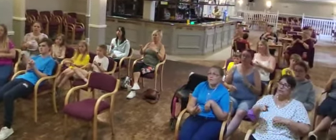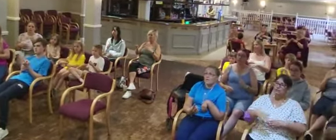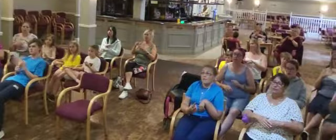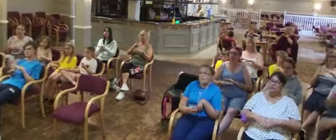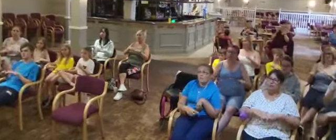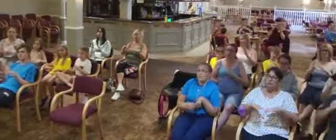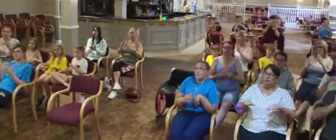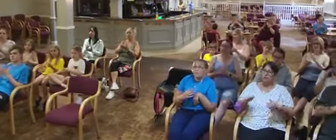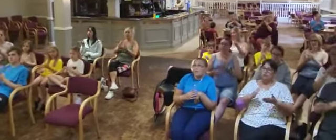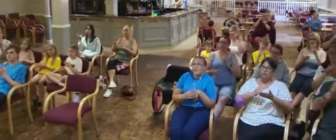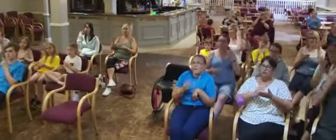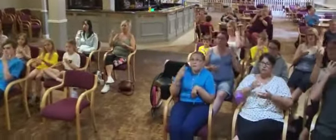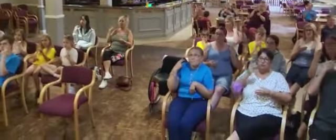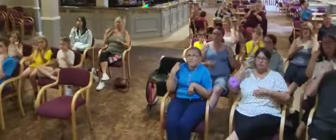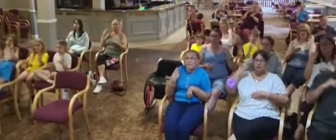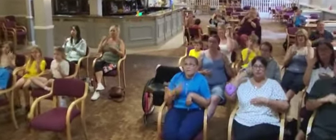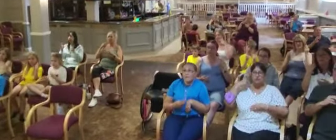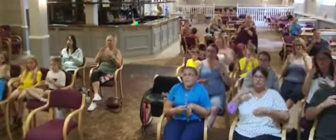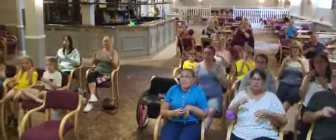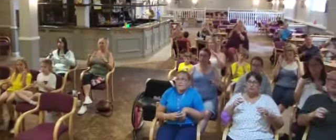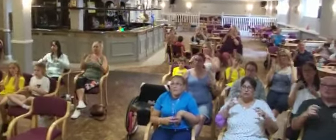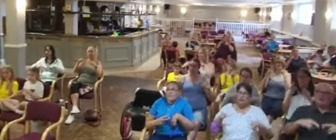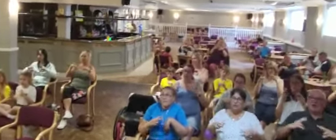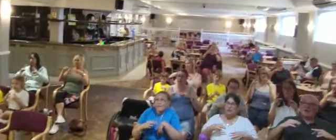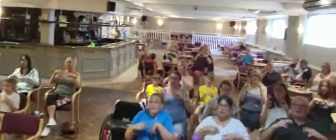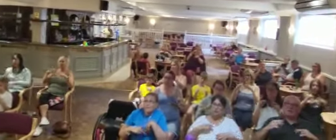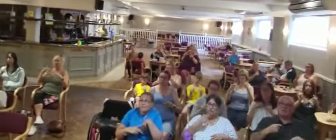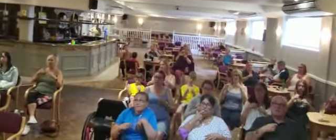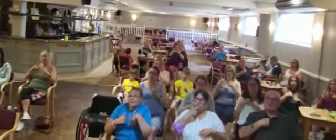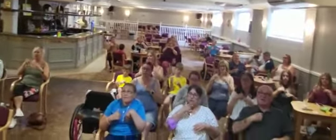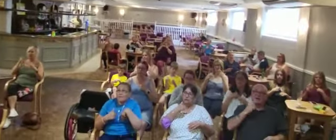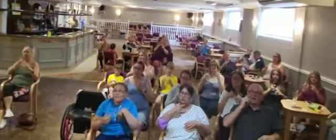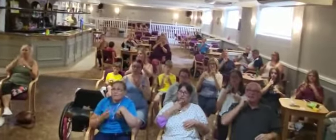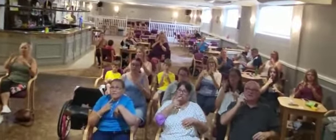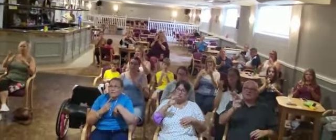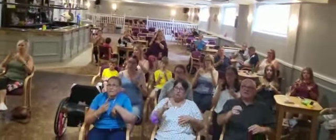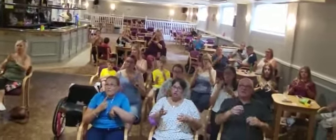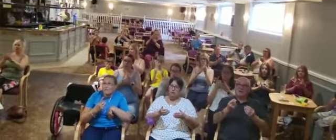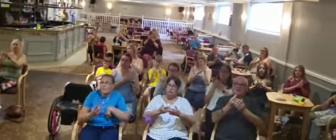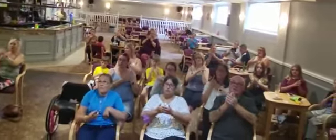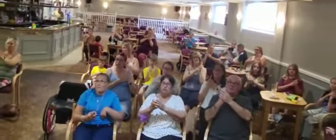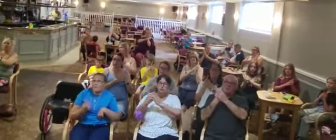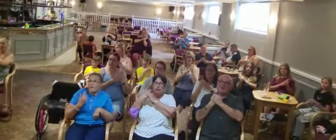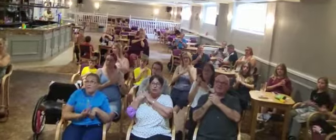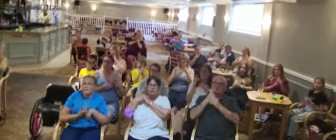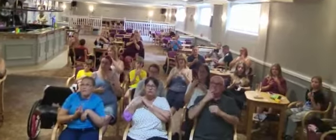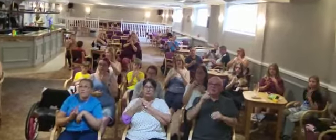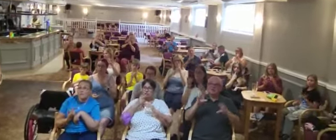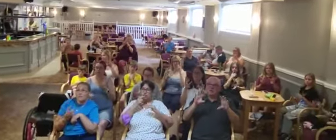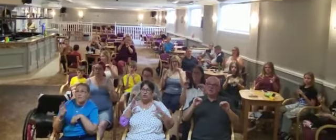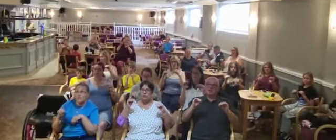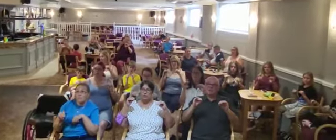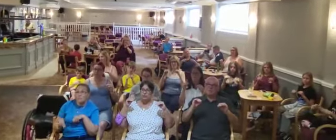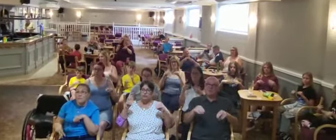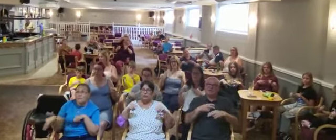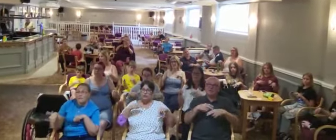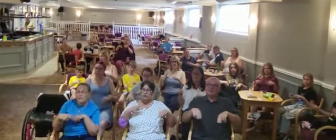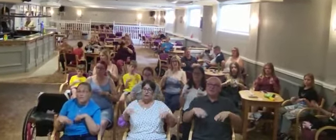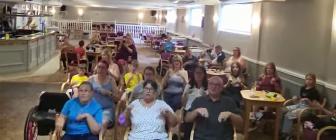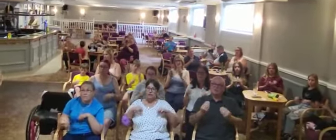Oh, together, wow, just keep your eyes on me I said, you're holding back She said, shut up and dance